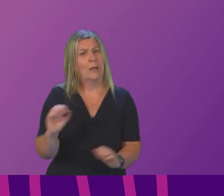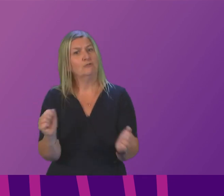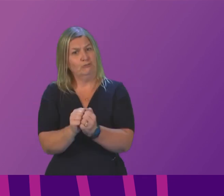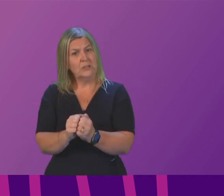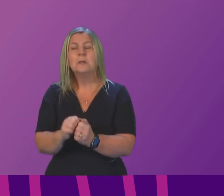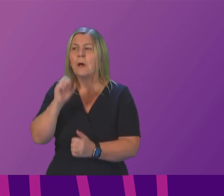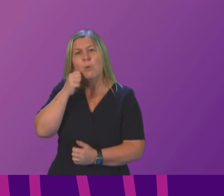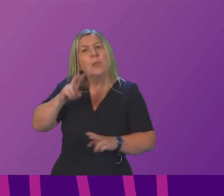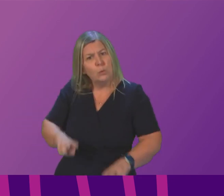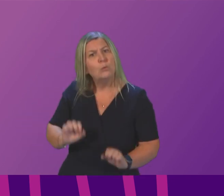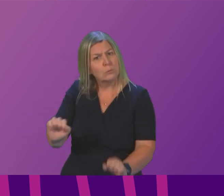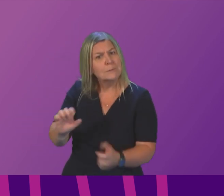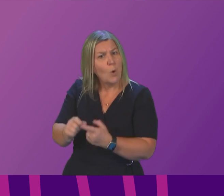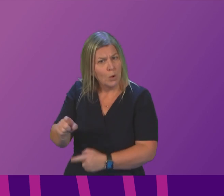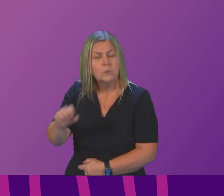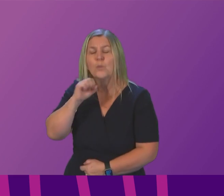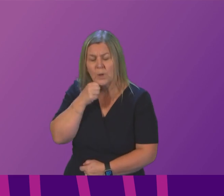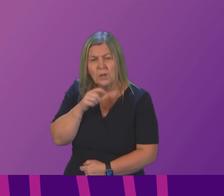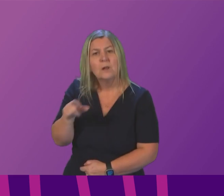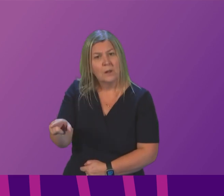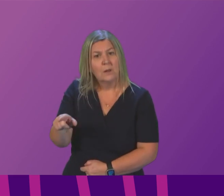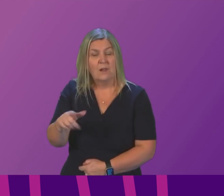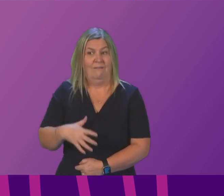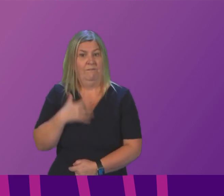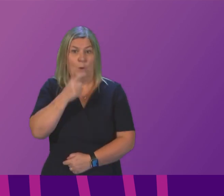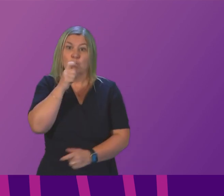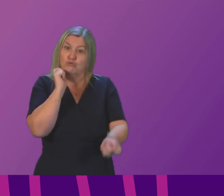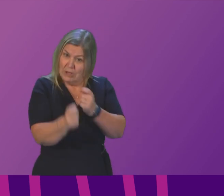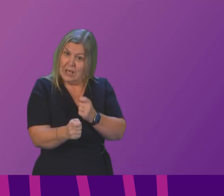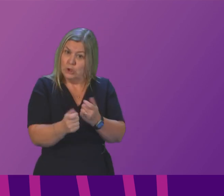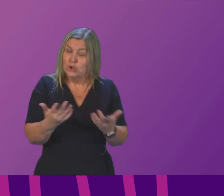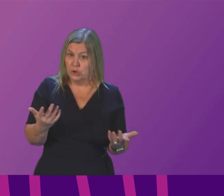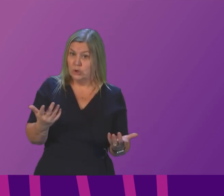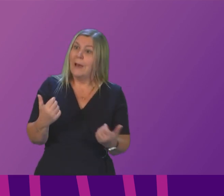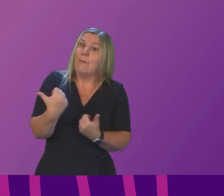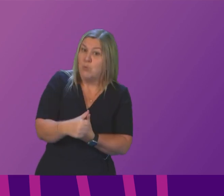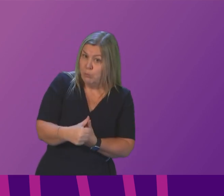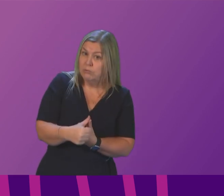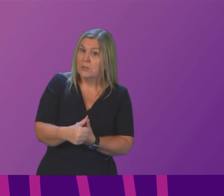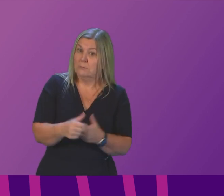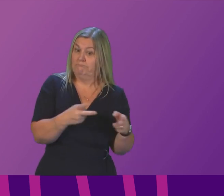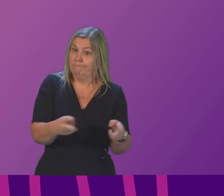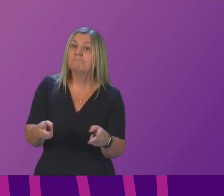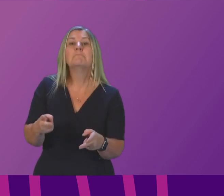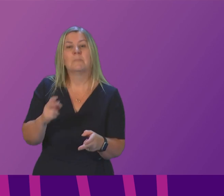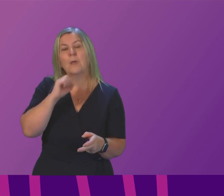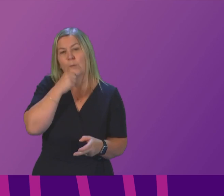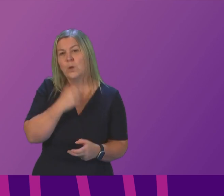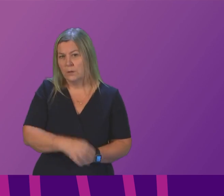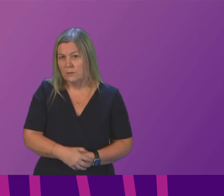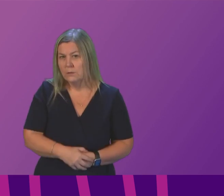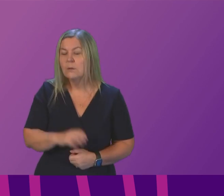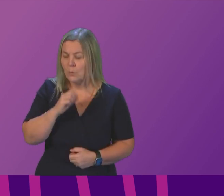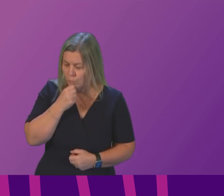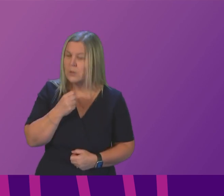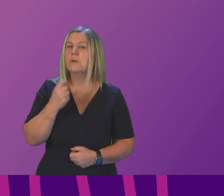will go away and look at that in detail and if we consider there is a change that is necessary and appropriate and possible to make there then I undertake